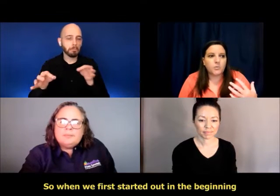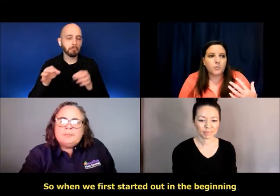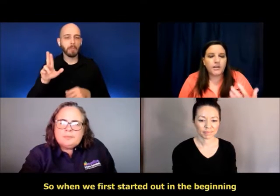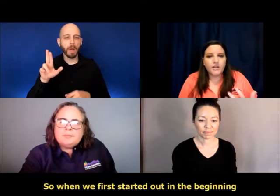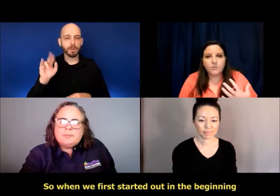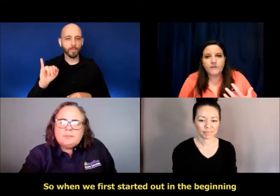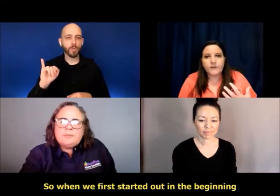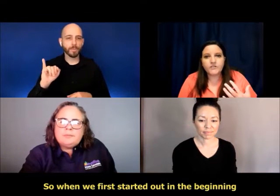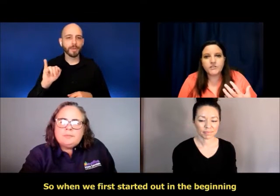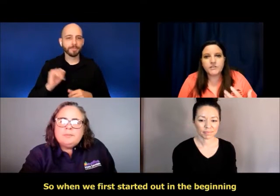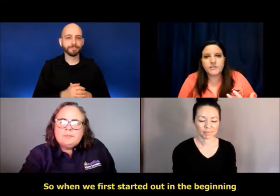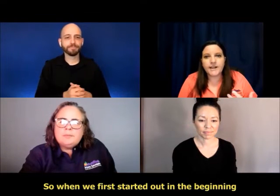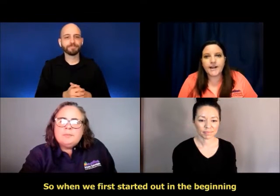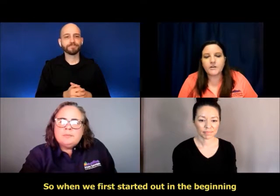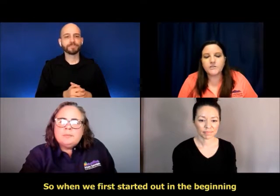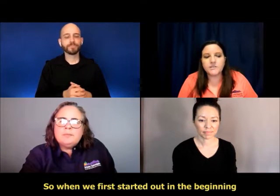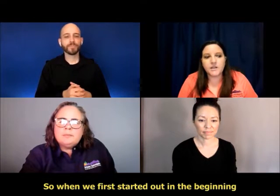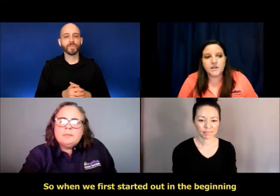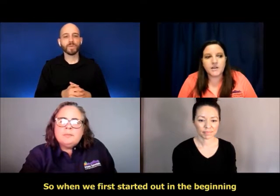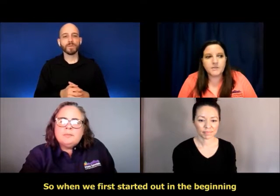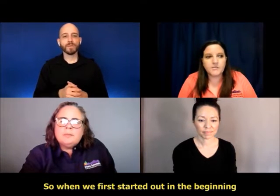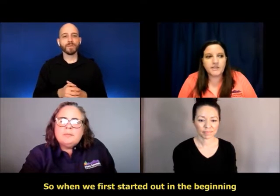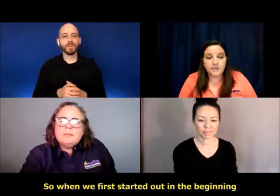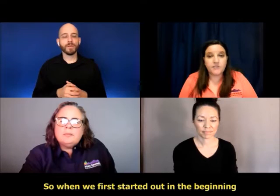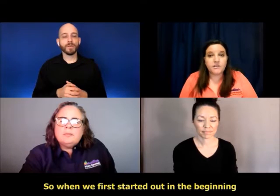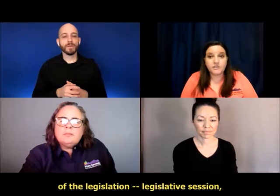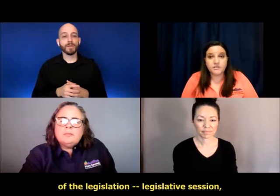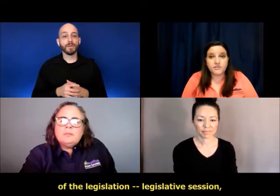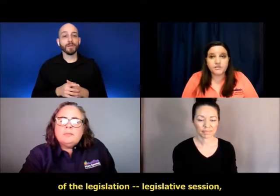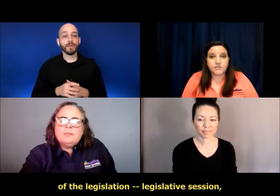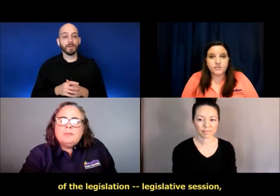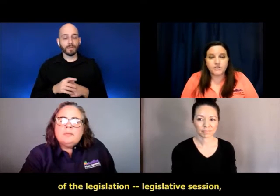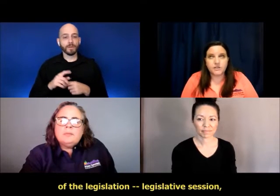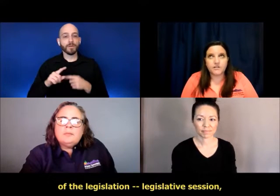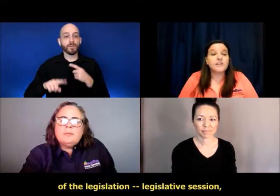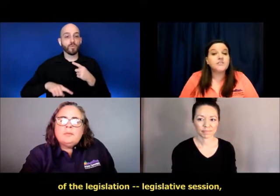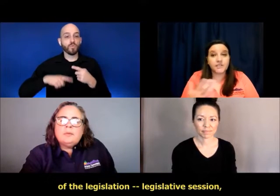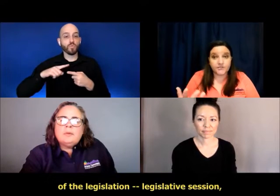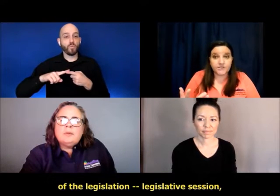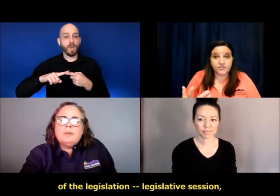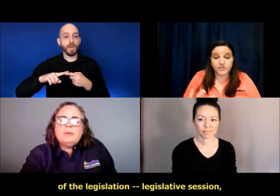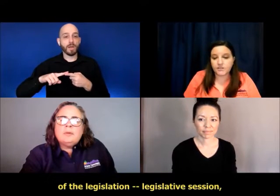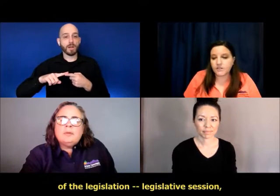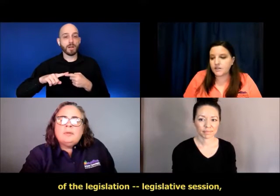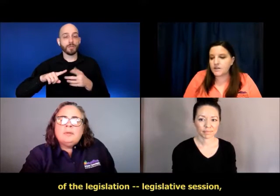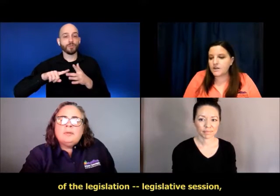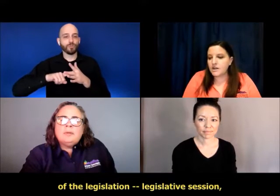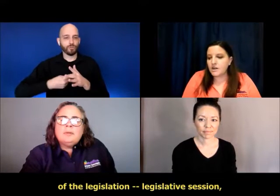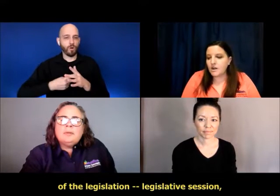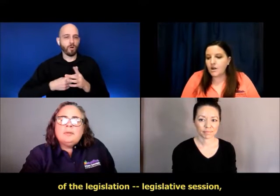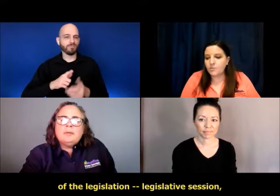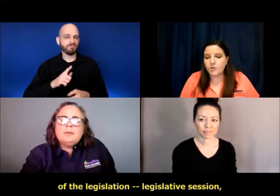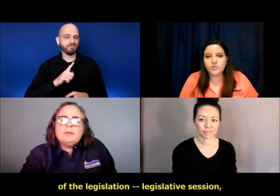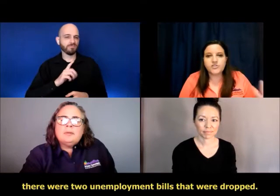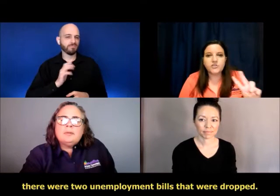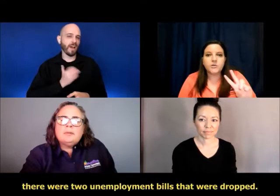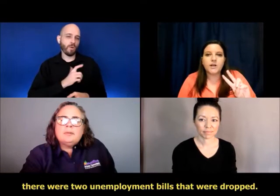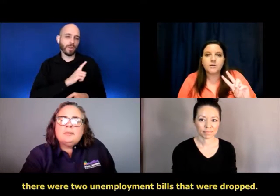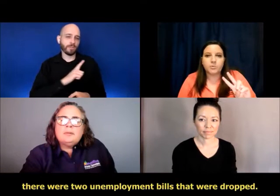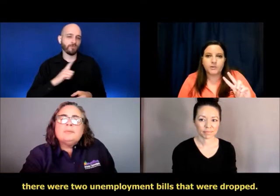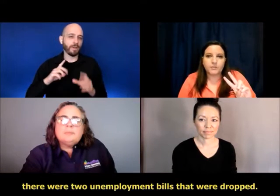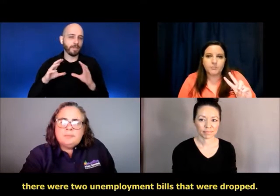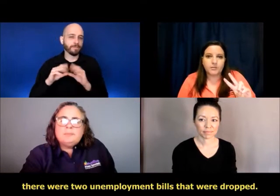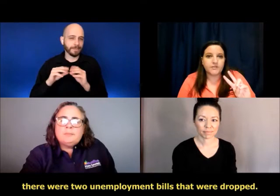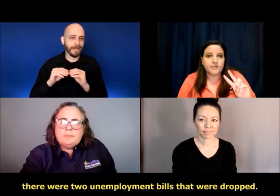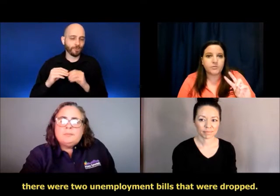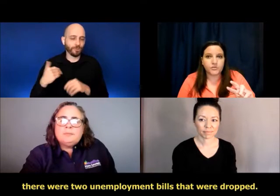So, when we first started out in the beginning of the legislation, legislative session, there were two